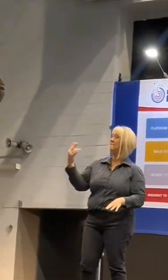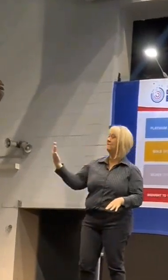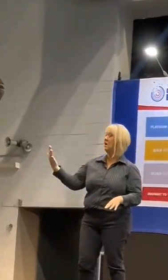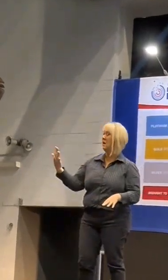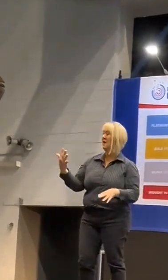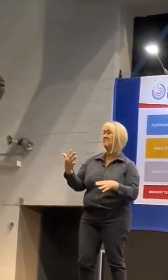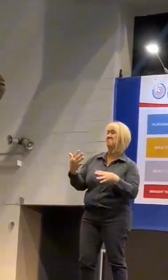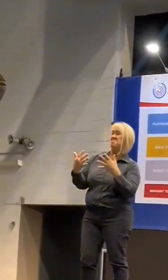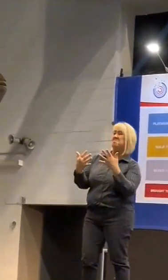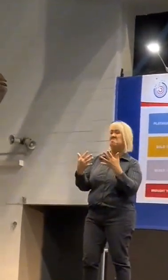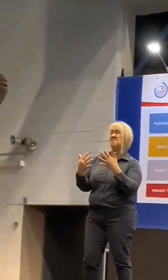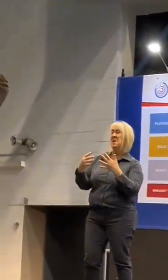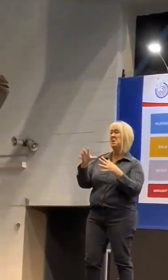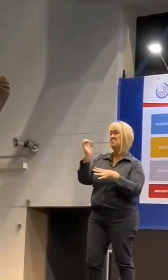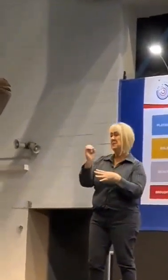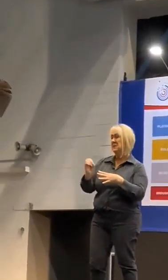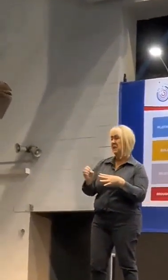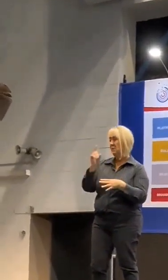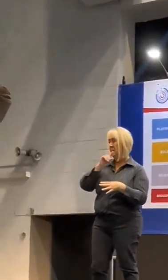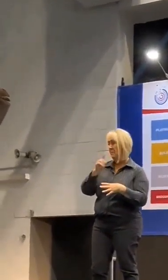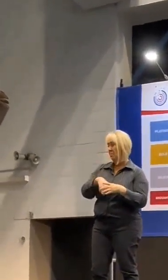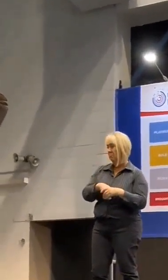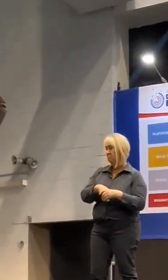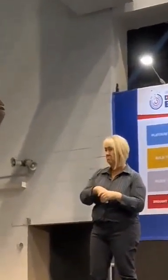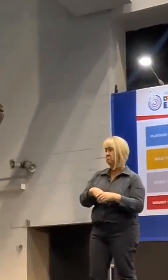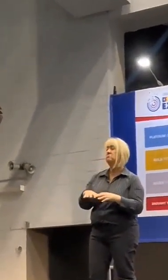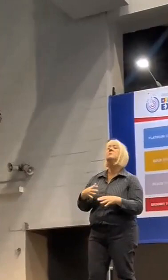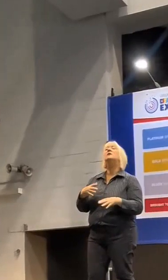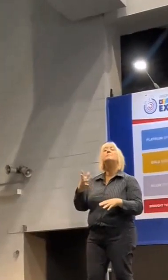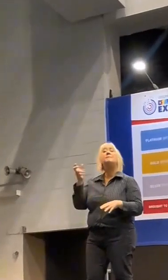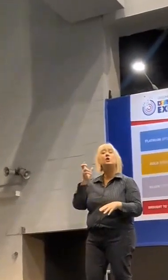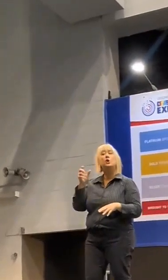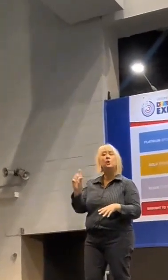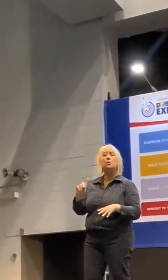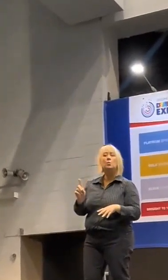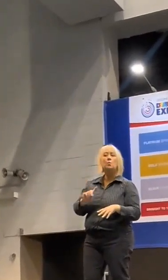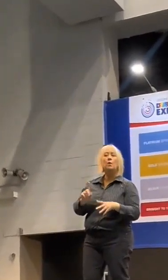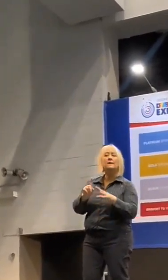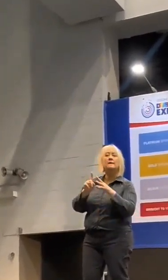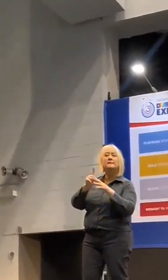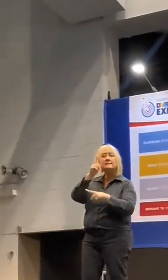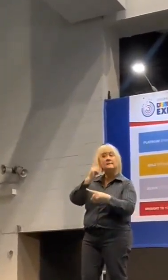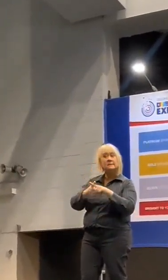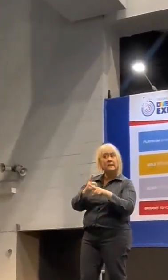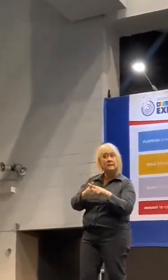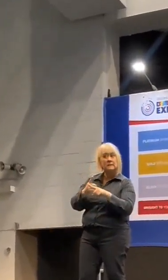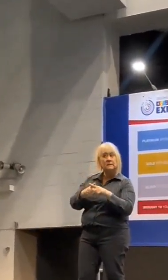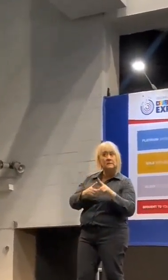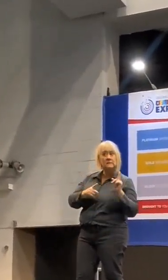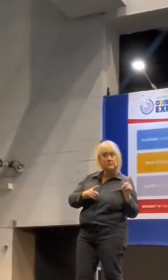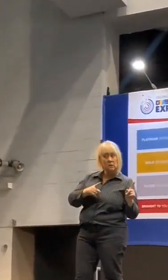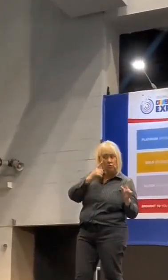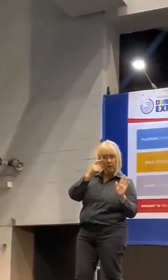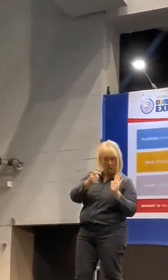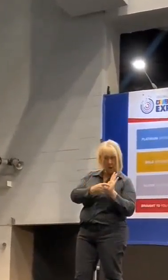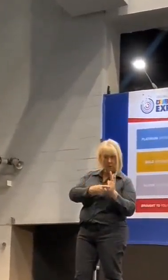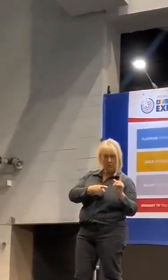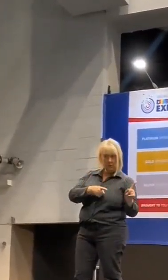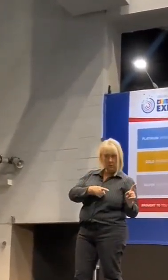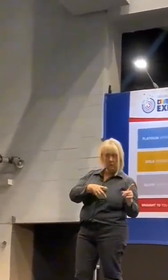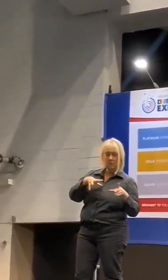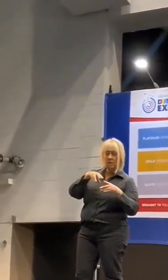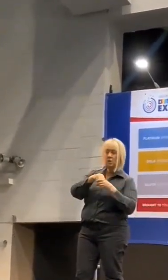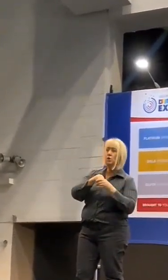You may have heard of the following illnesses in Australia, which are officially recognised by health authorities. These